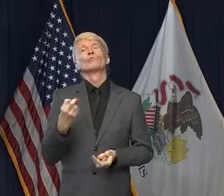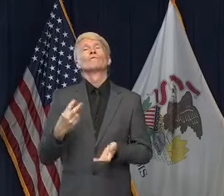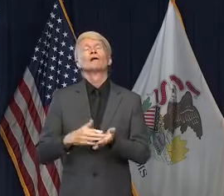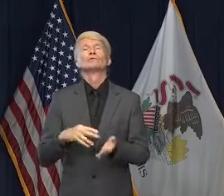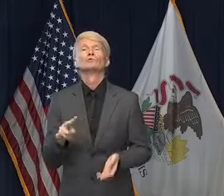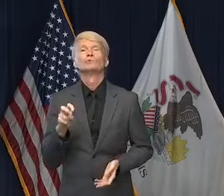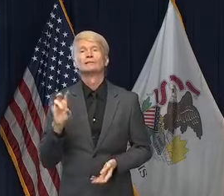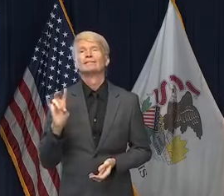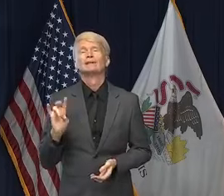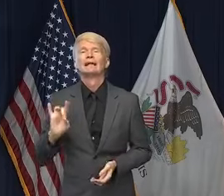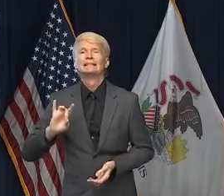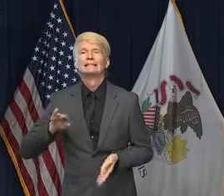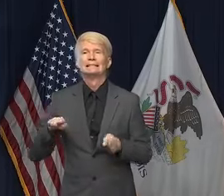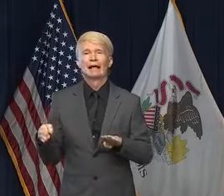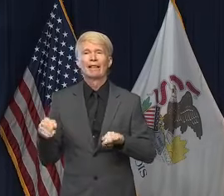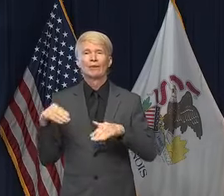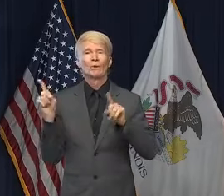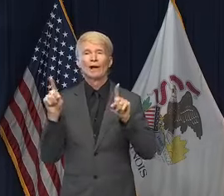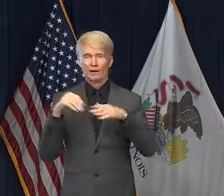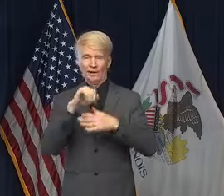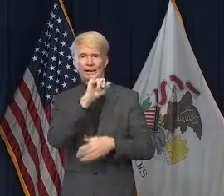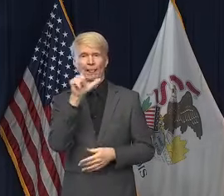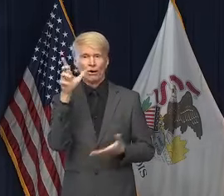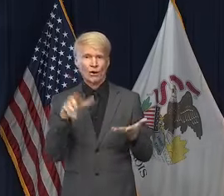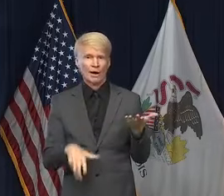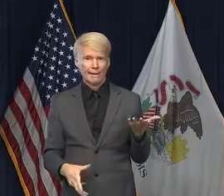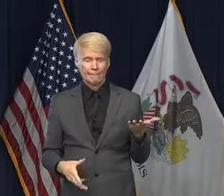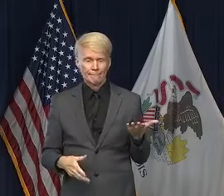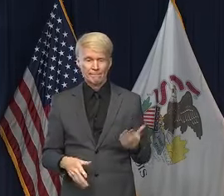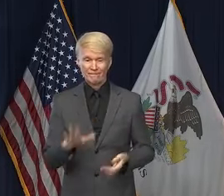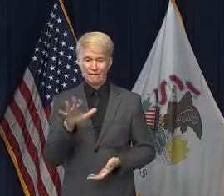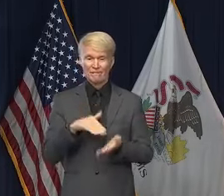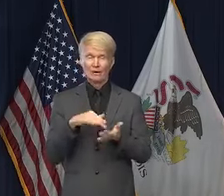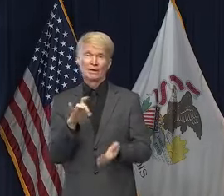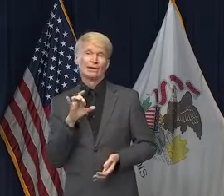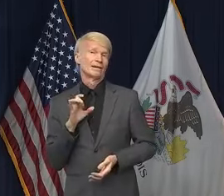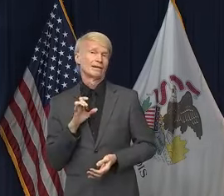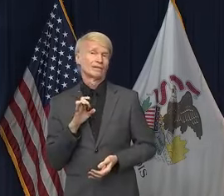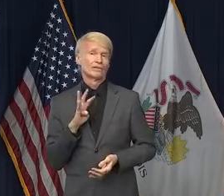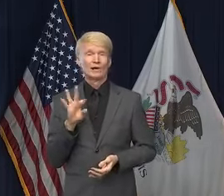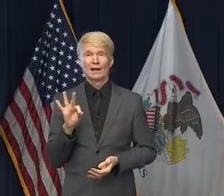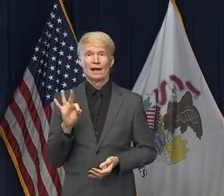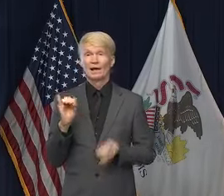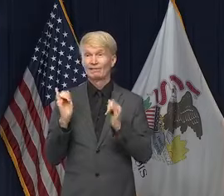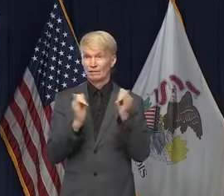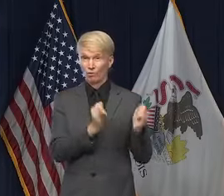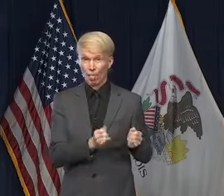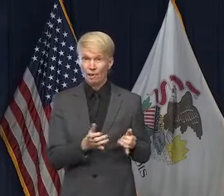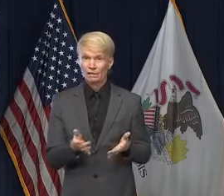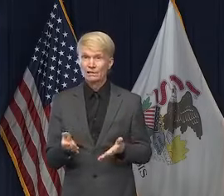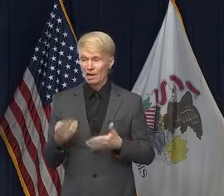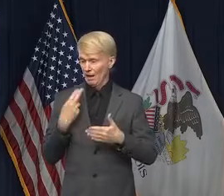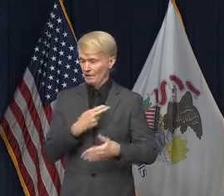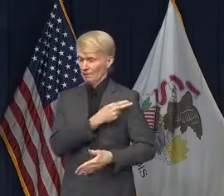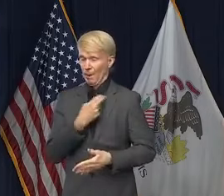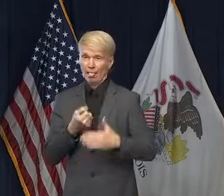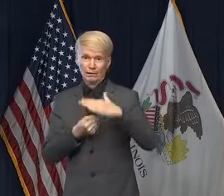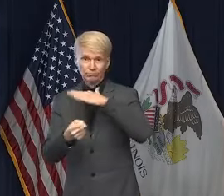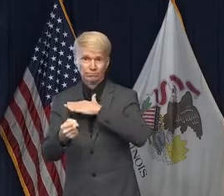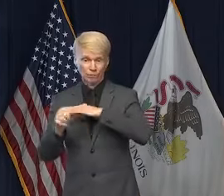deaths in Illinois. 5,849 individuals were in the hospital overnight,